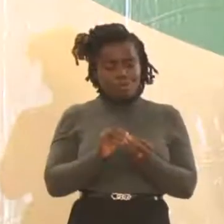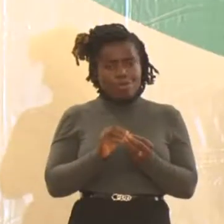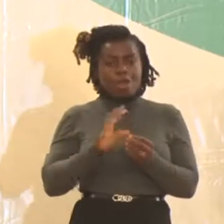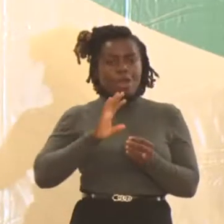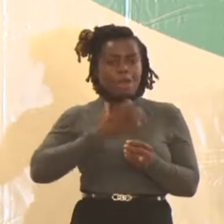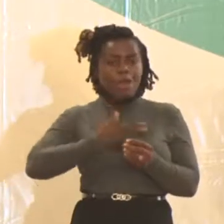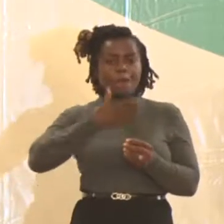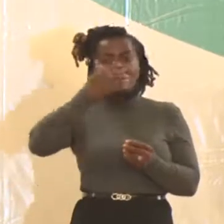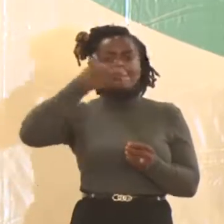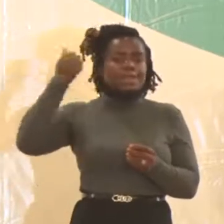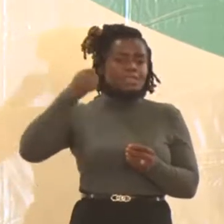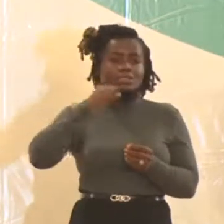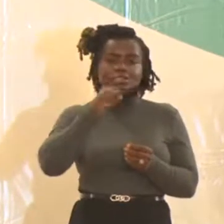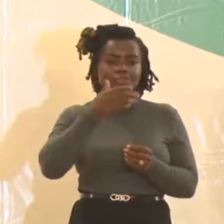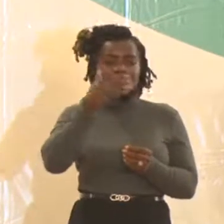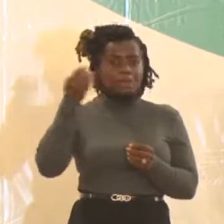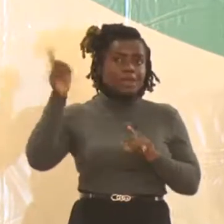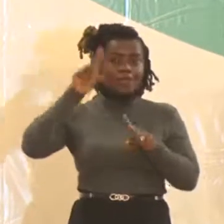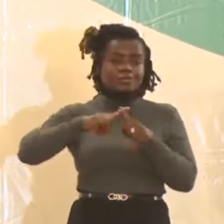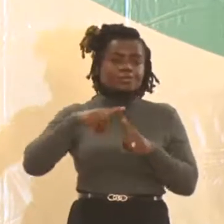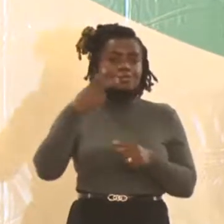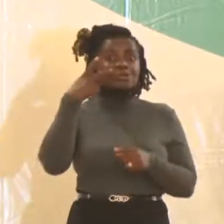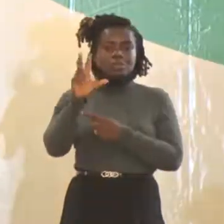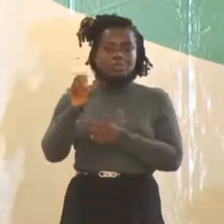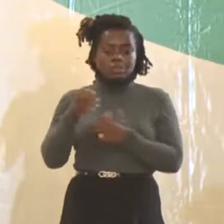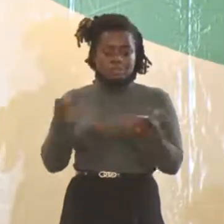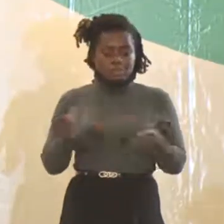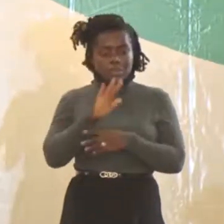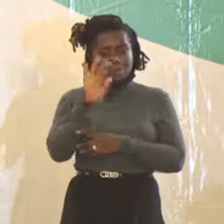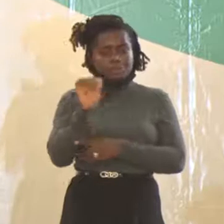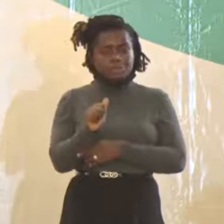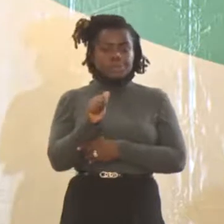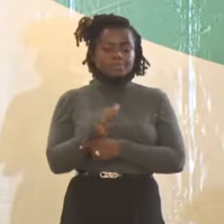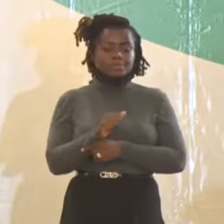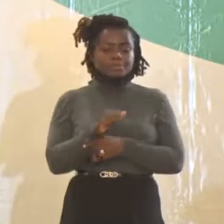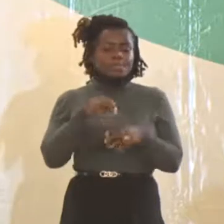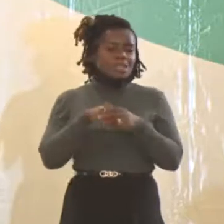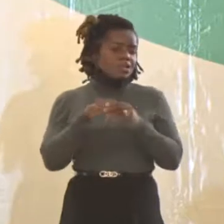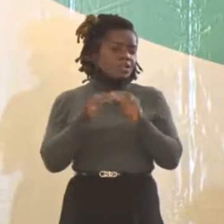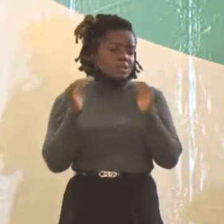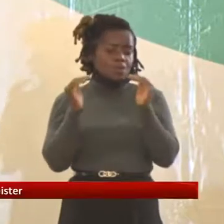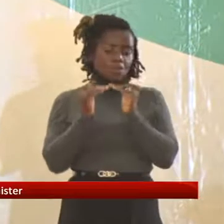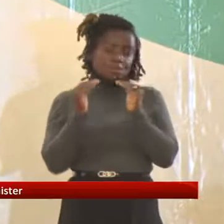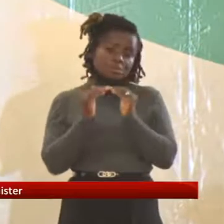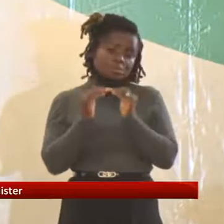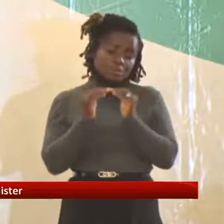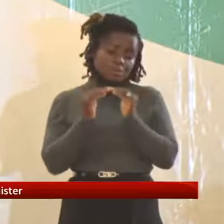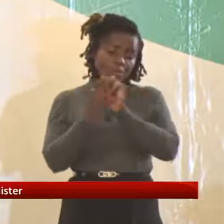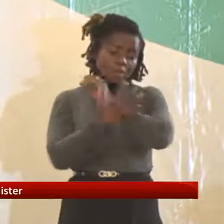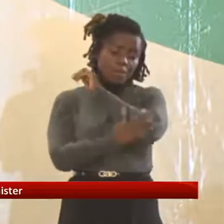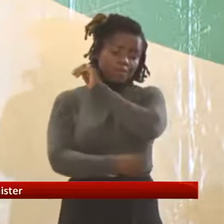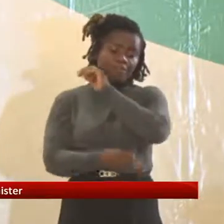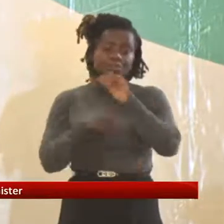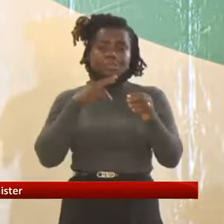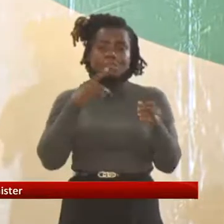is not the best until we achieve the best. Inequality and poverty are intertwined and therefore